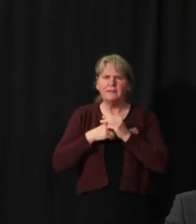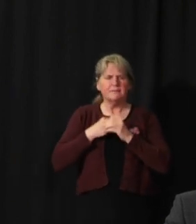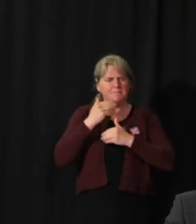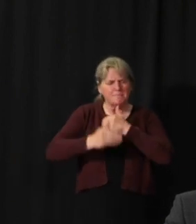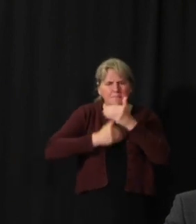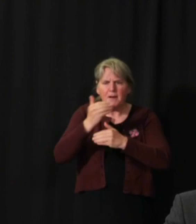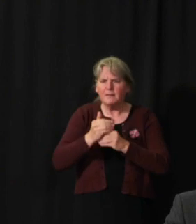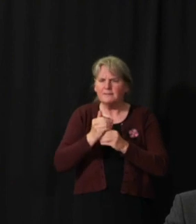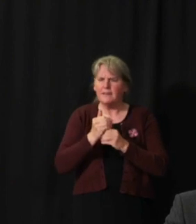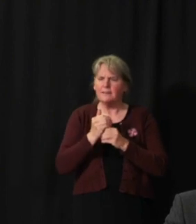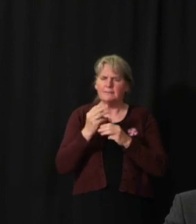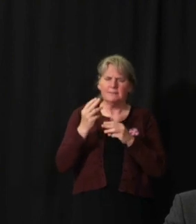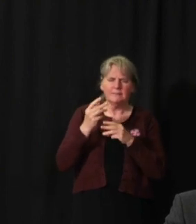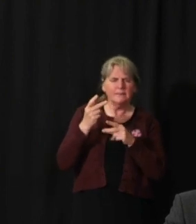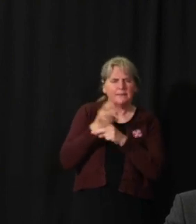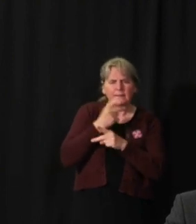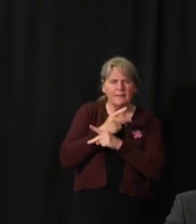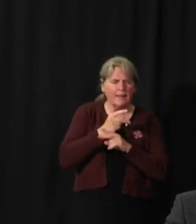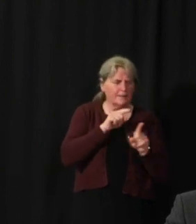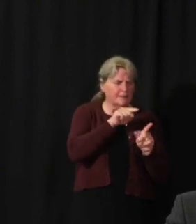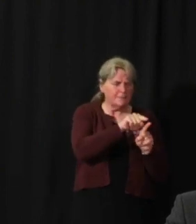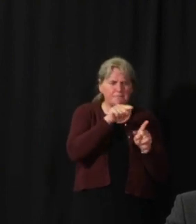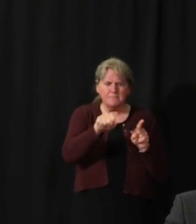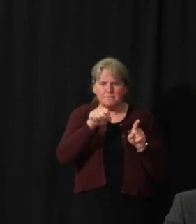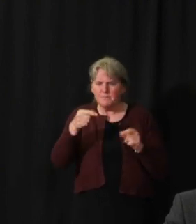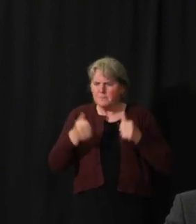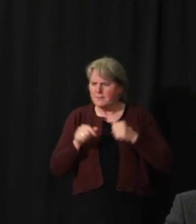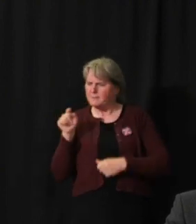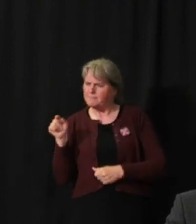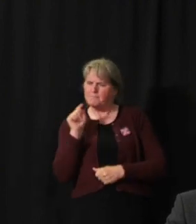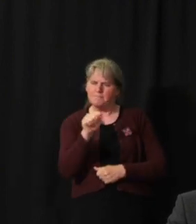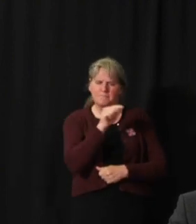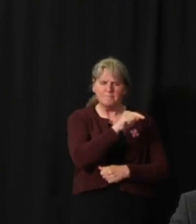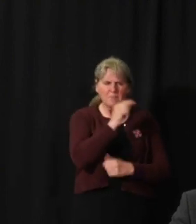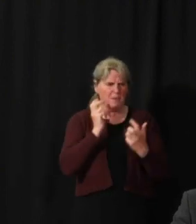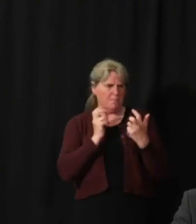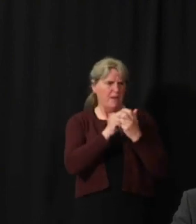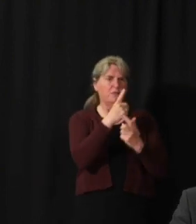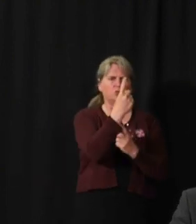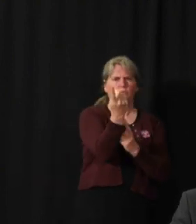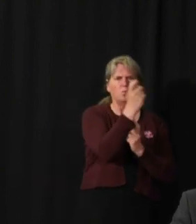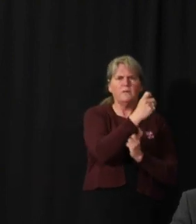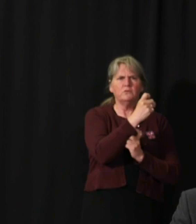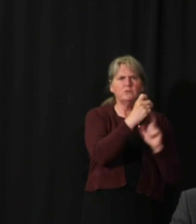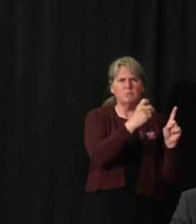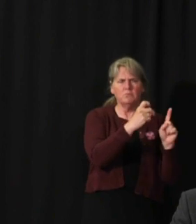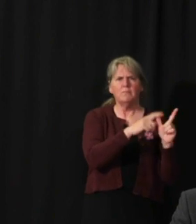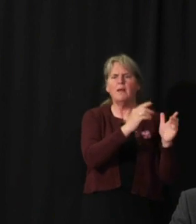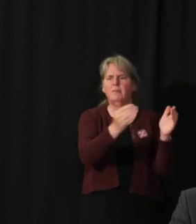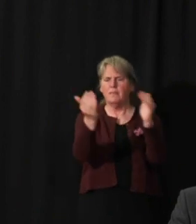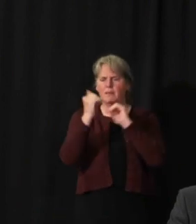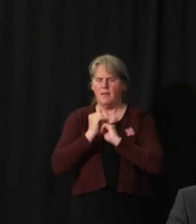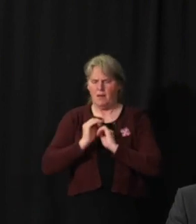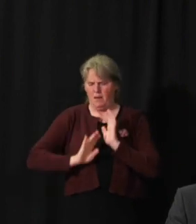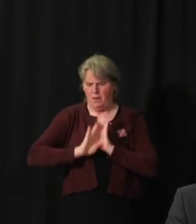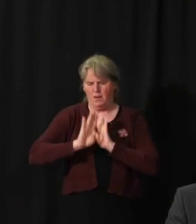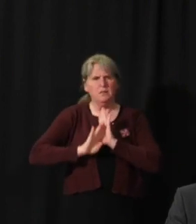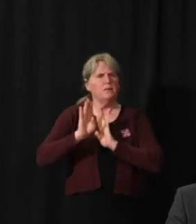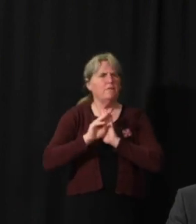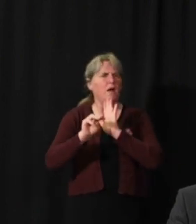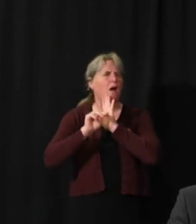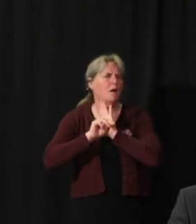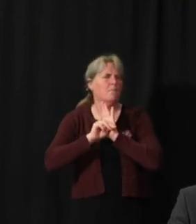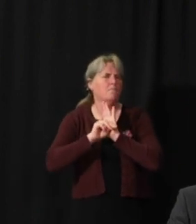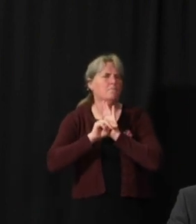the type of model that's best suited to answer that question. And then it's building that model or adopting a